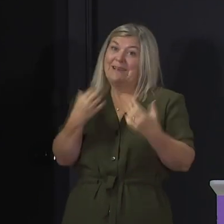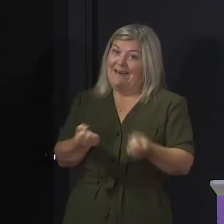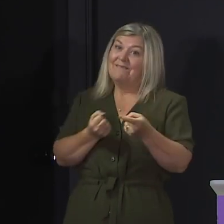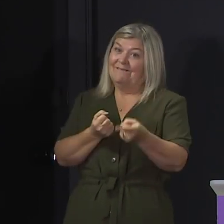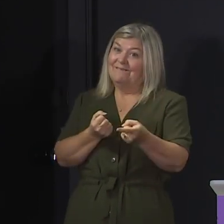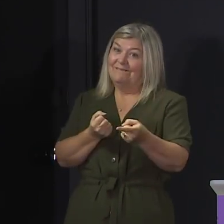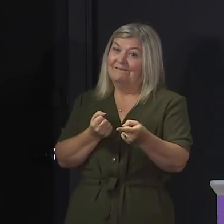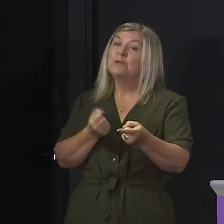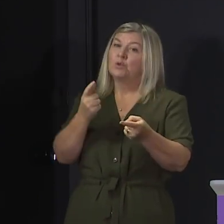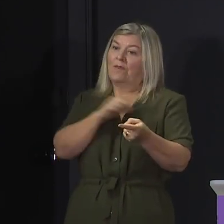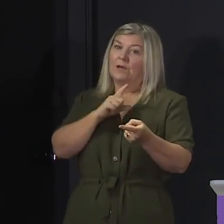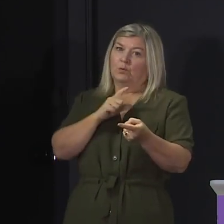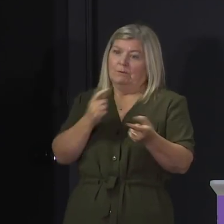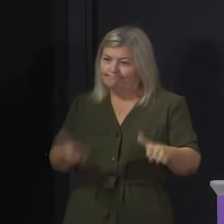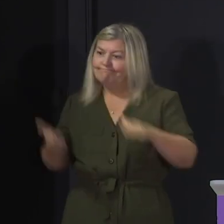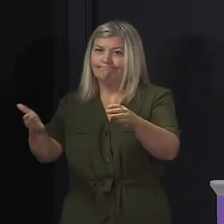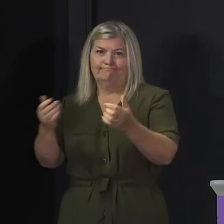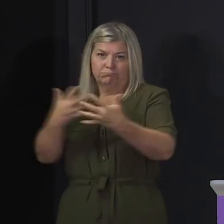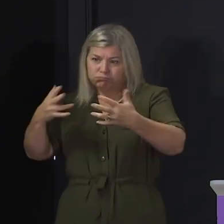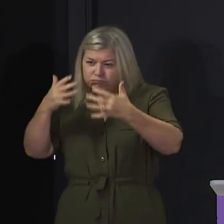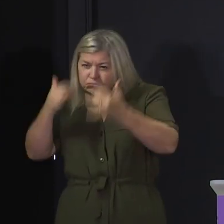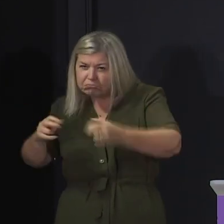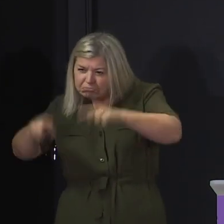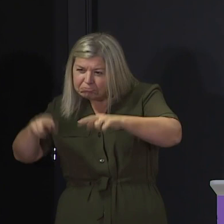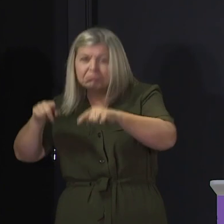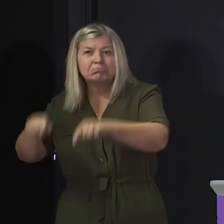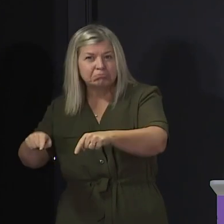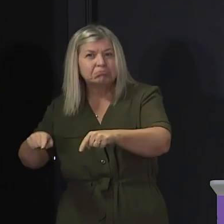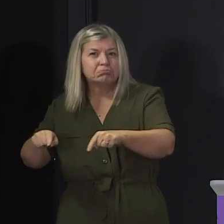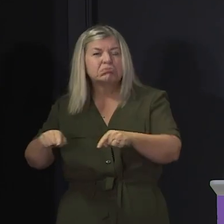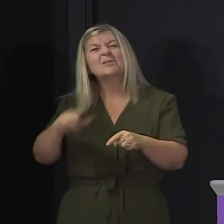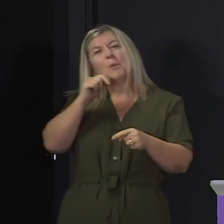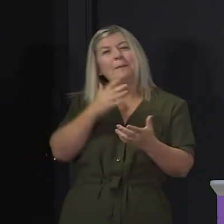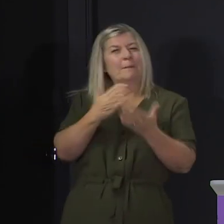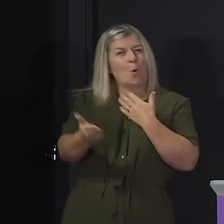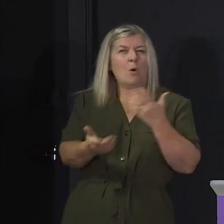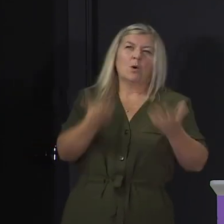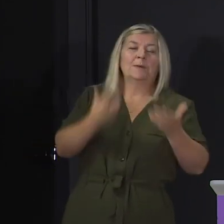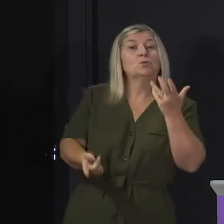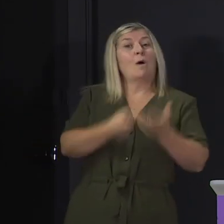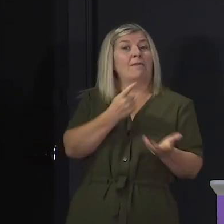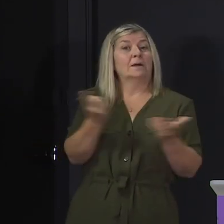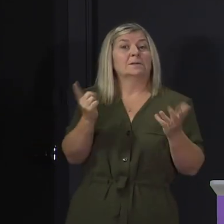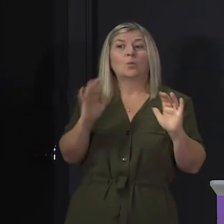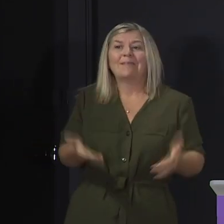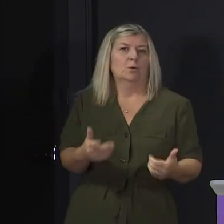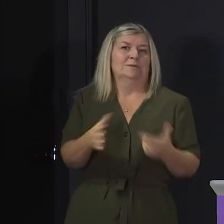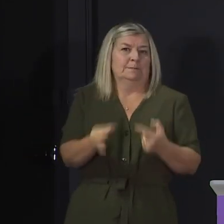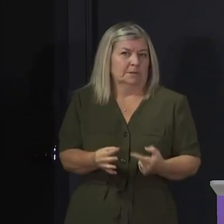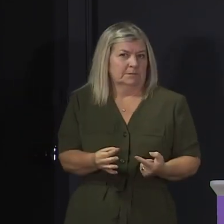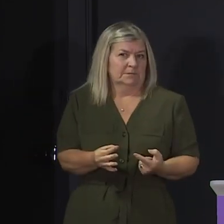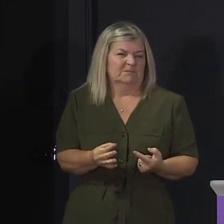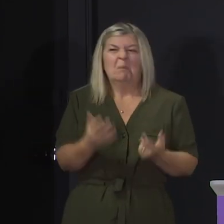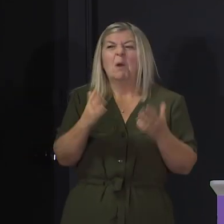asymptomatic people who are being tested as part of routine care home testing for example and that might help to explain why